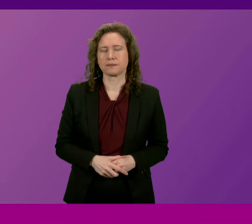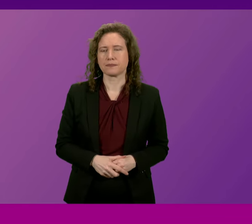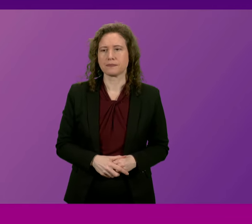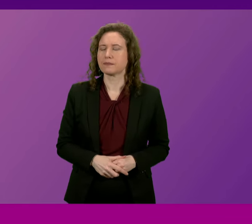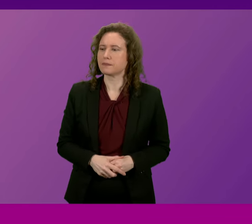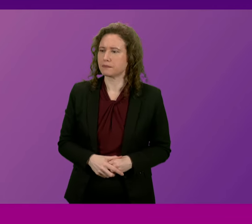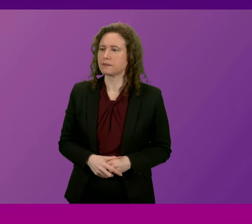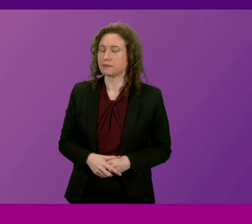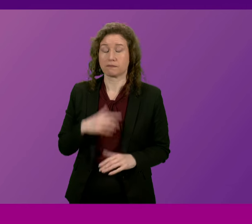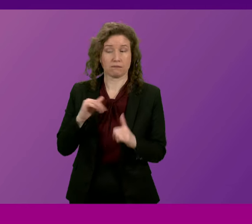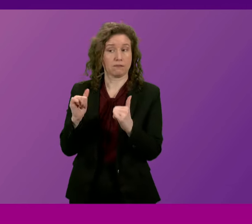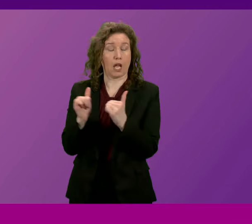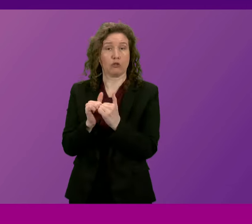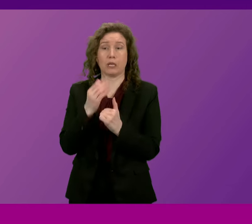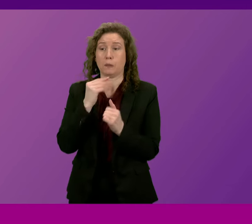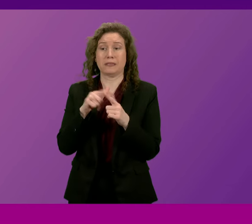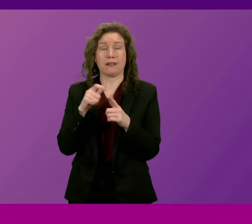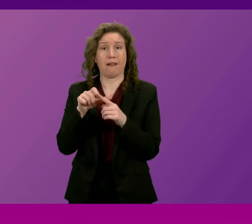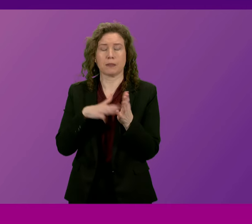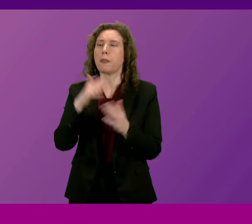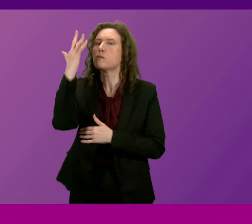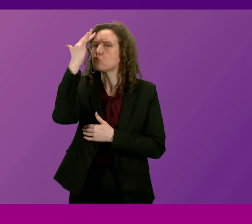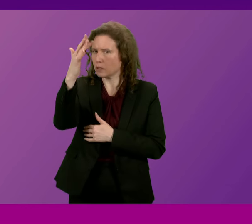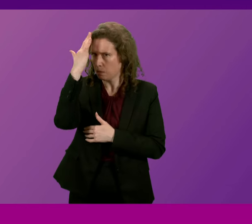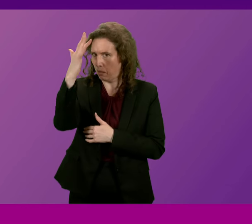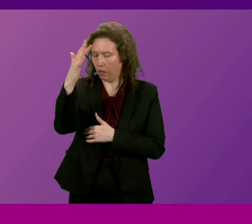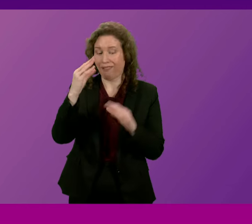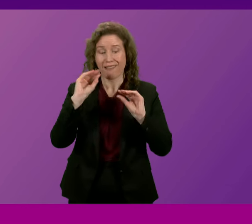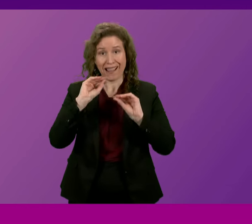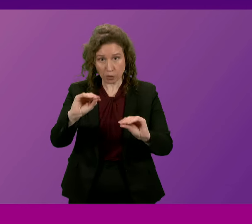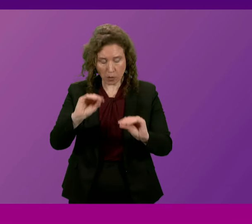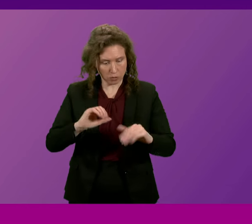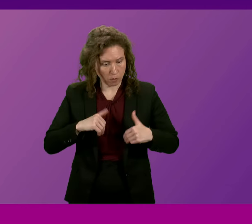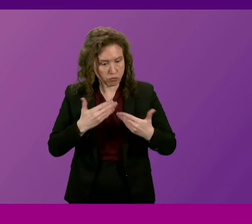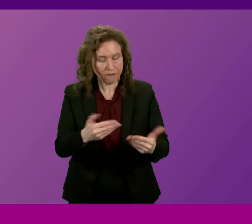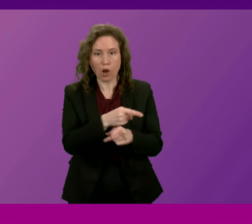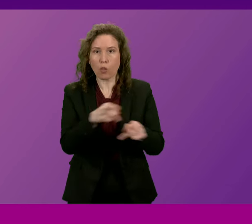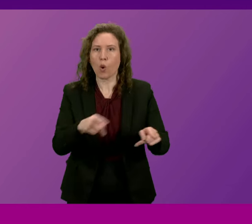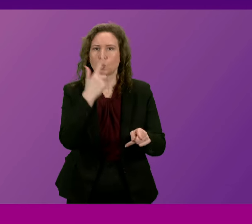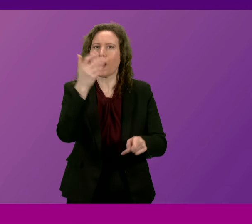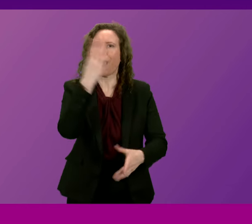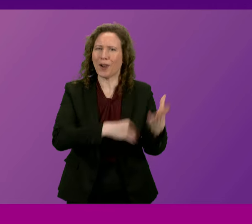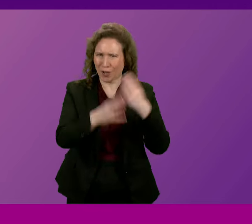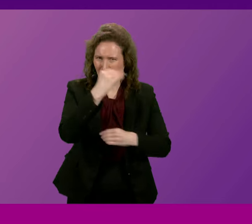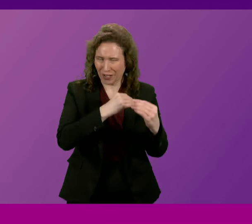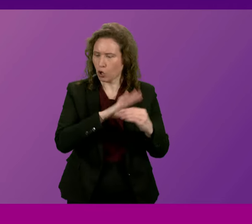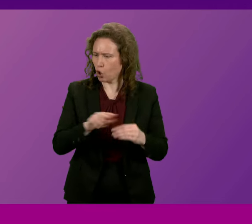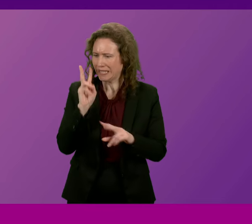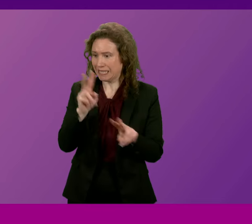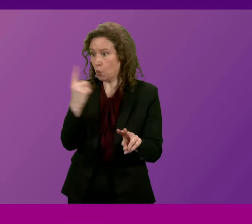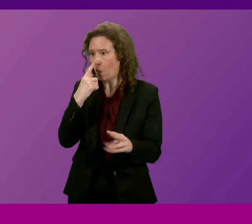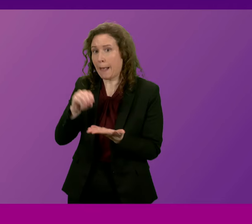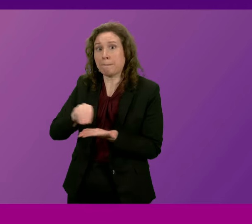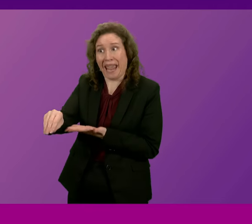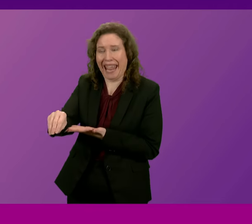Presiding Officer, I agree with Mr Adam about the principle that education should be based on the ability to learn and not the ability